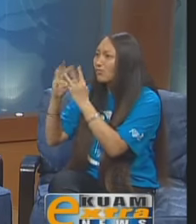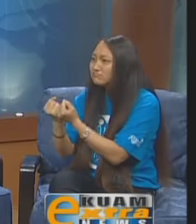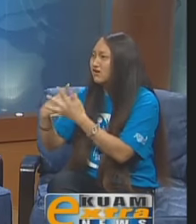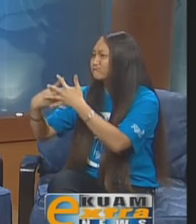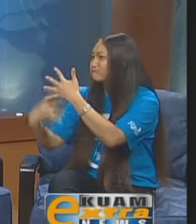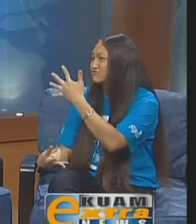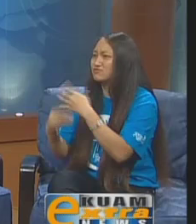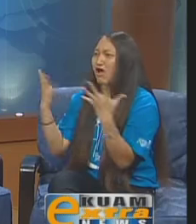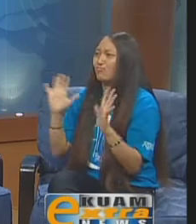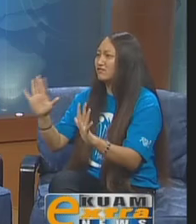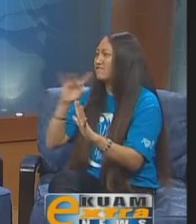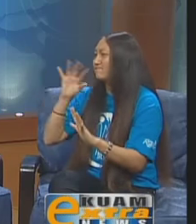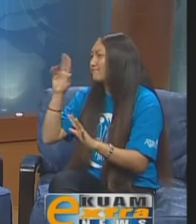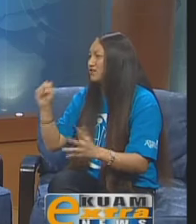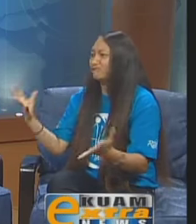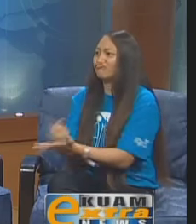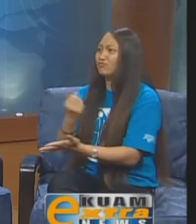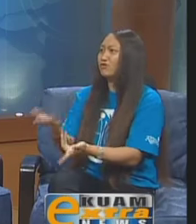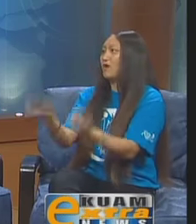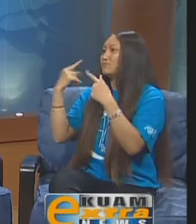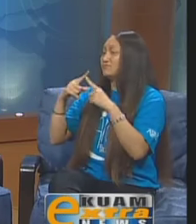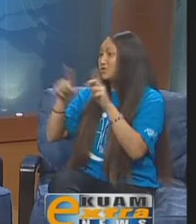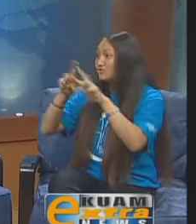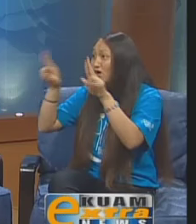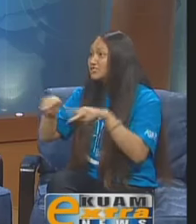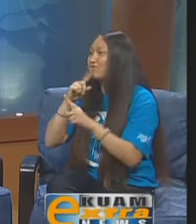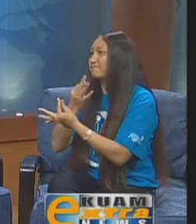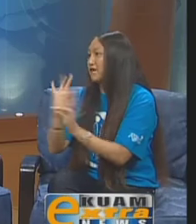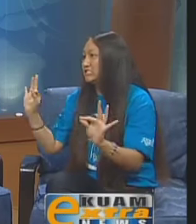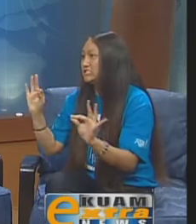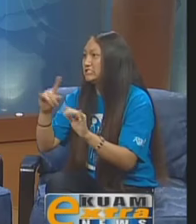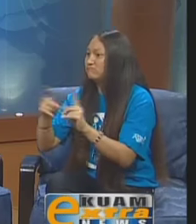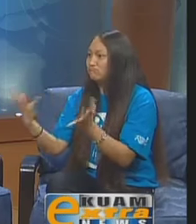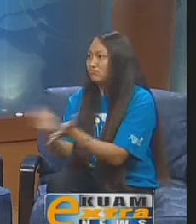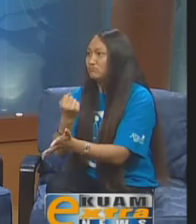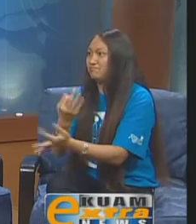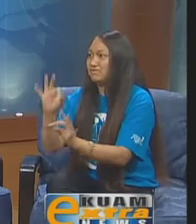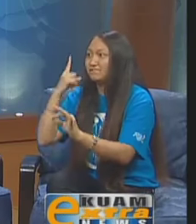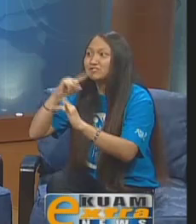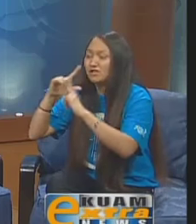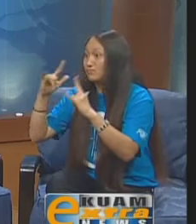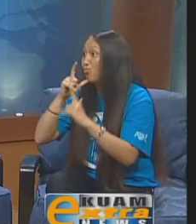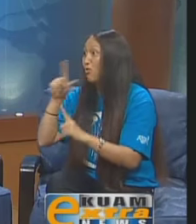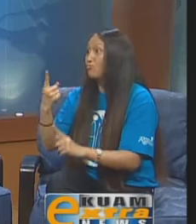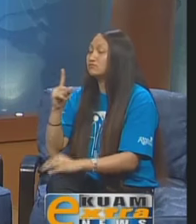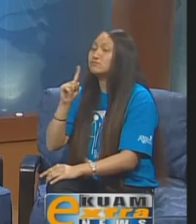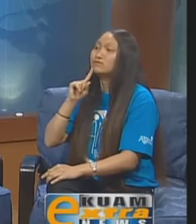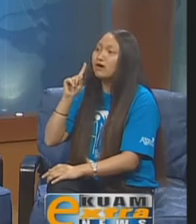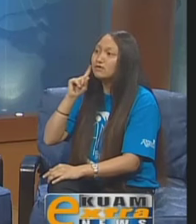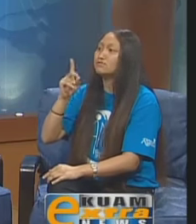workshops, games. It'll be so fun. And we really want people to come out and be involved. It's